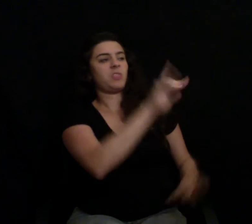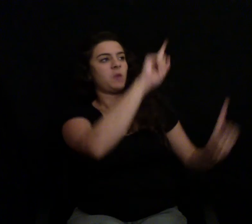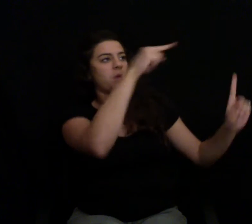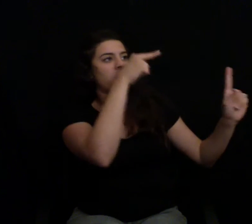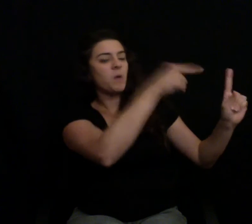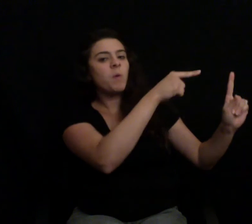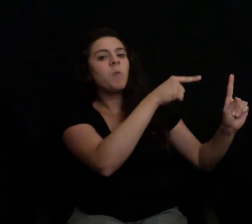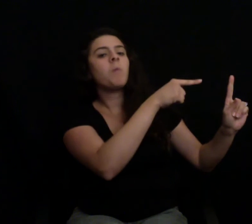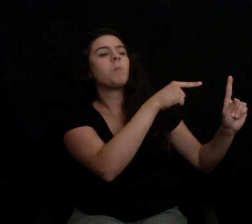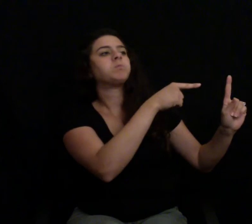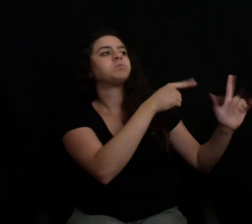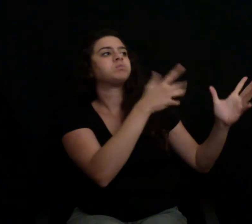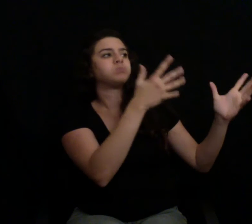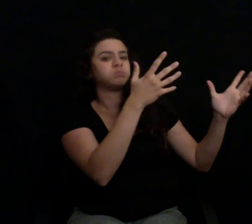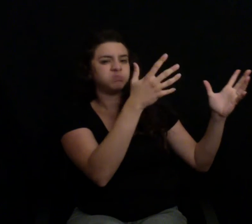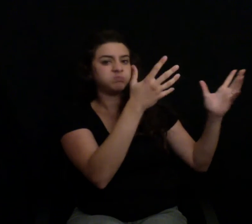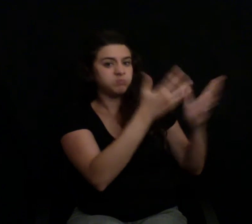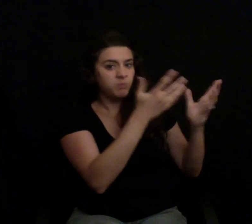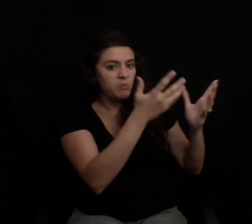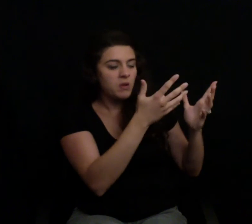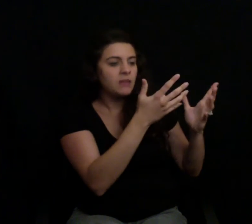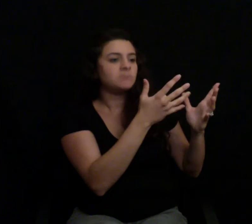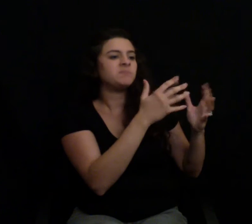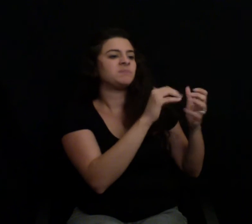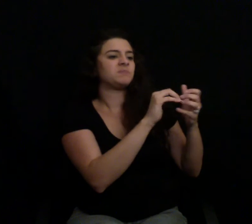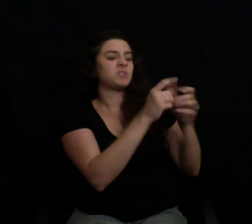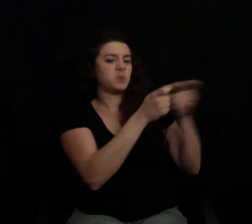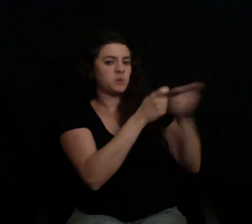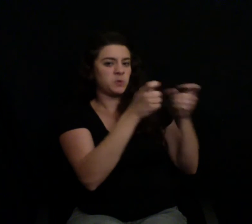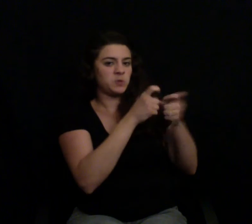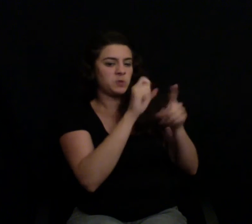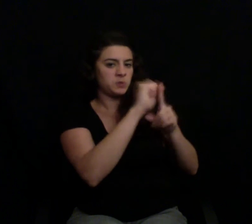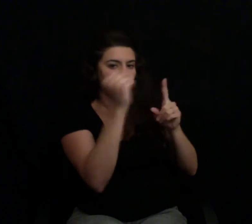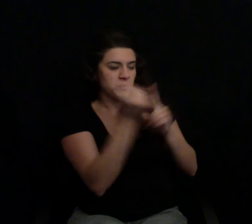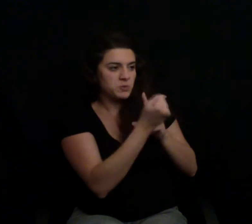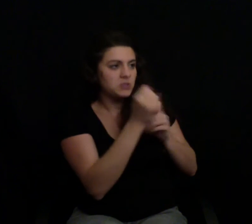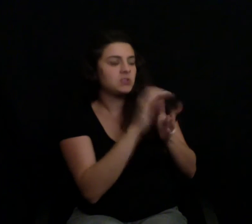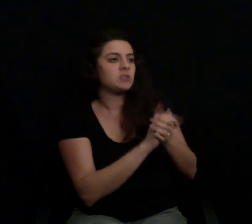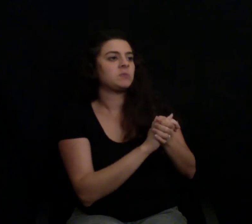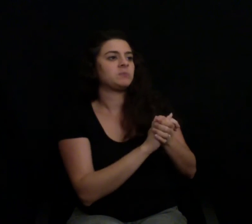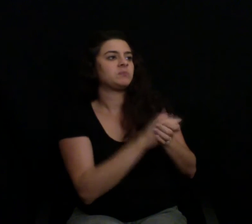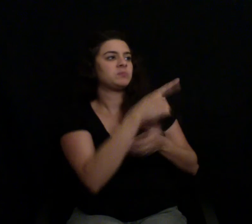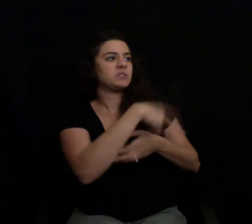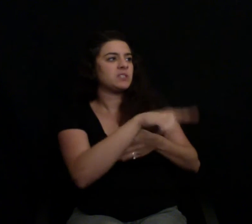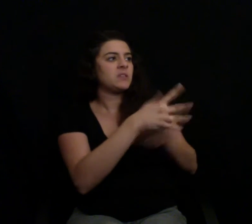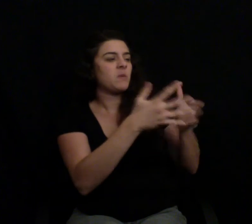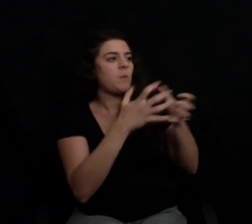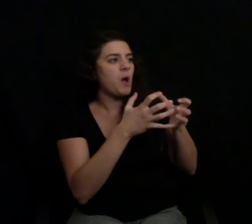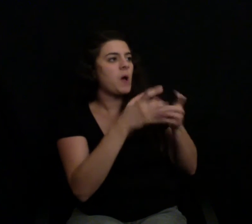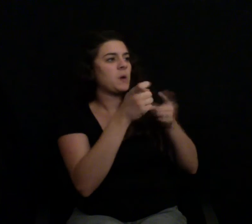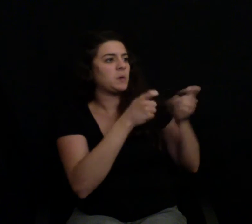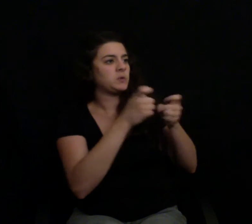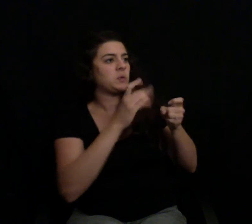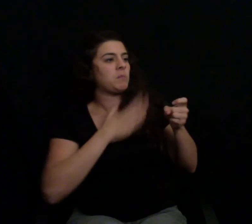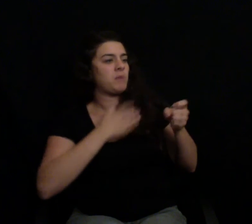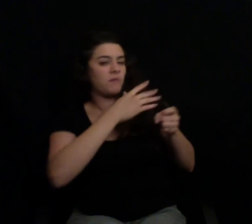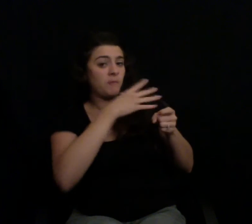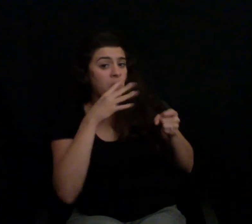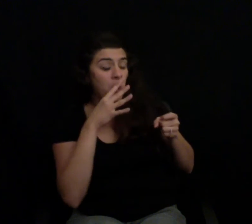they control how it's done. They have all the rights, but they don't have any of the responsibilities of caring for that animal 24-7. To